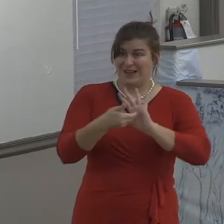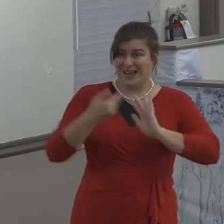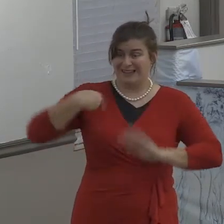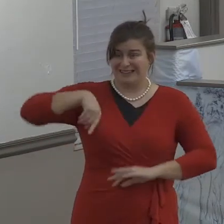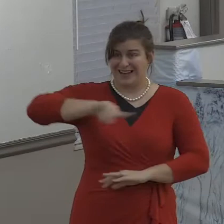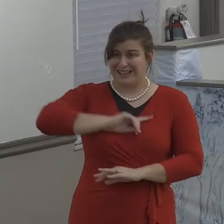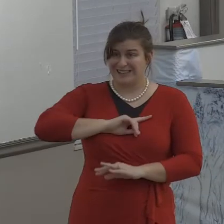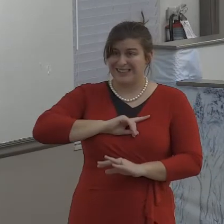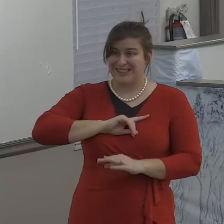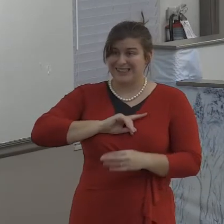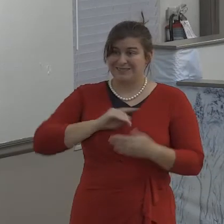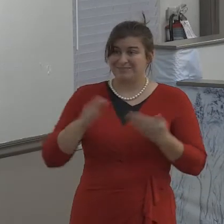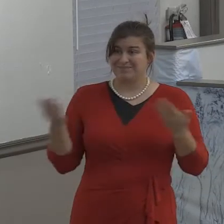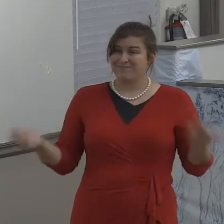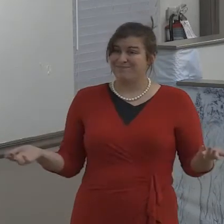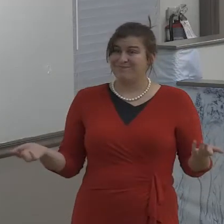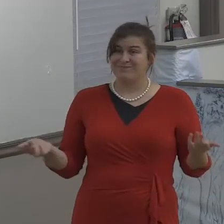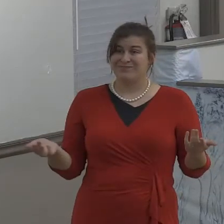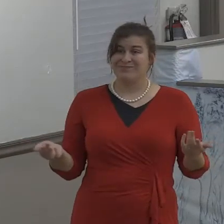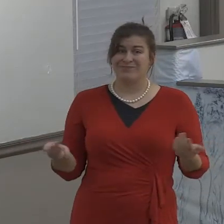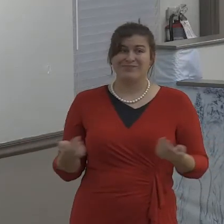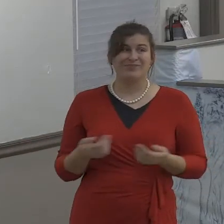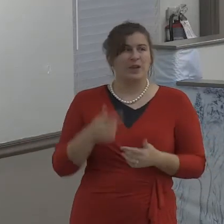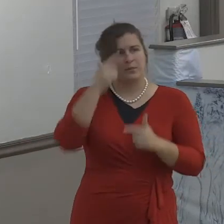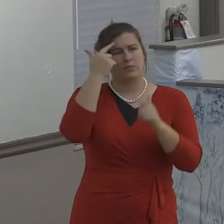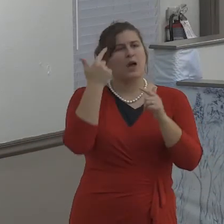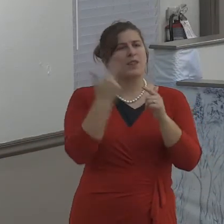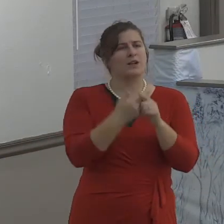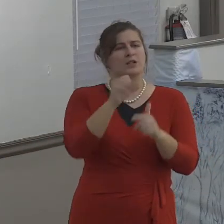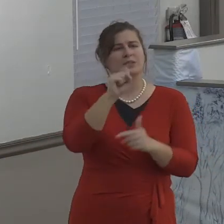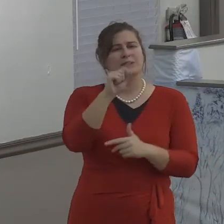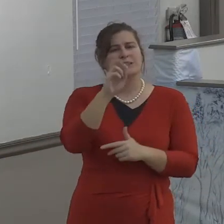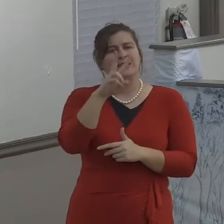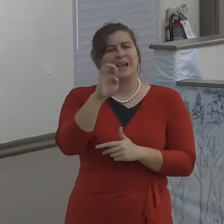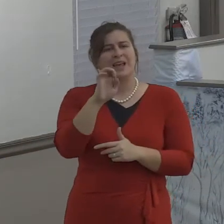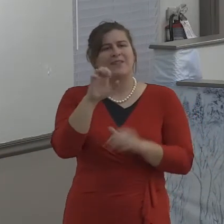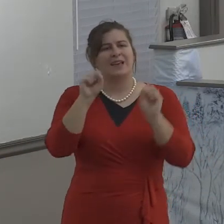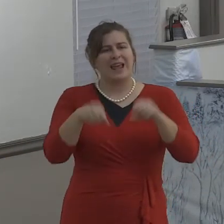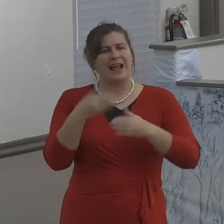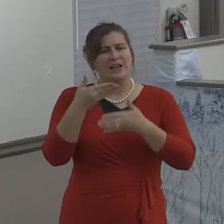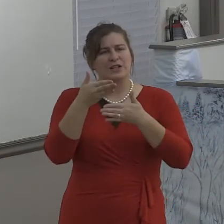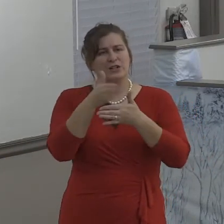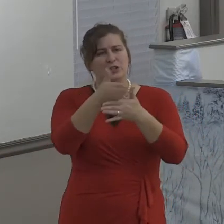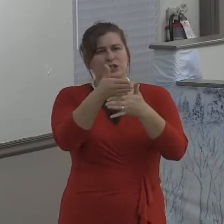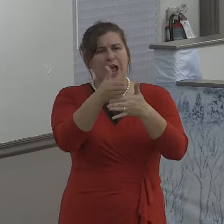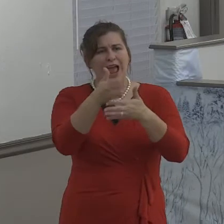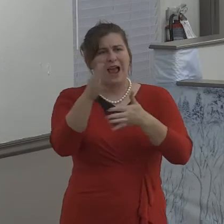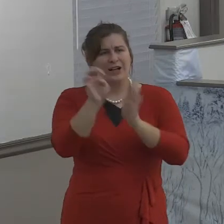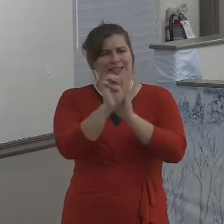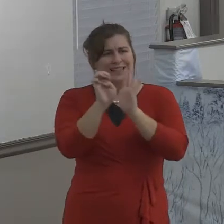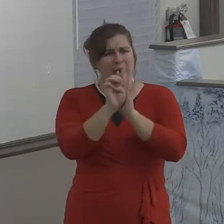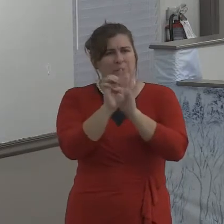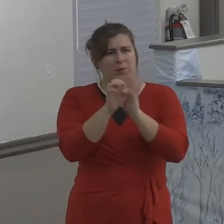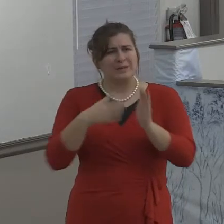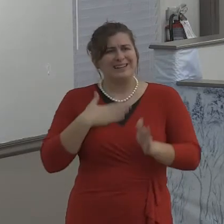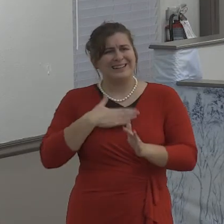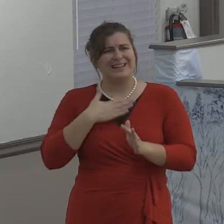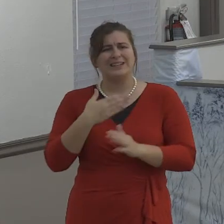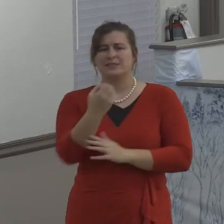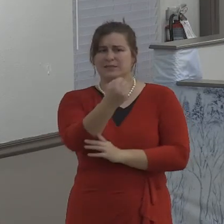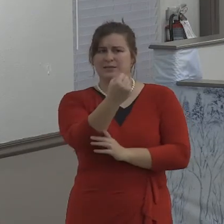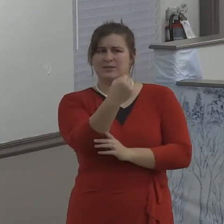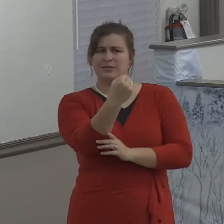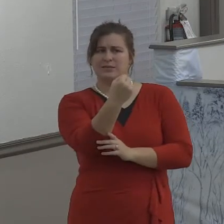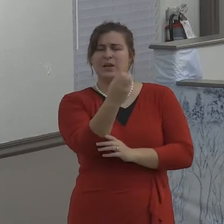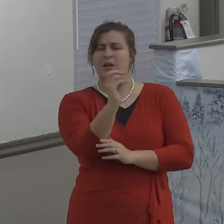to desperately need some work done. And this individual had some bad